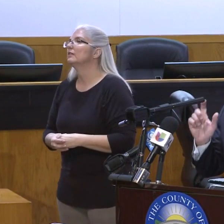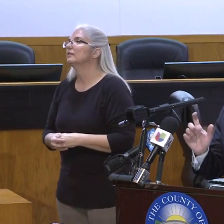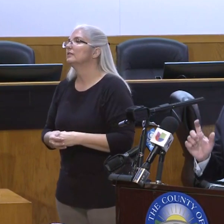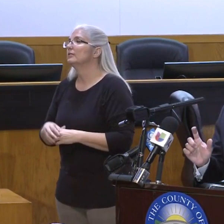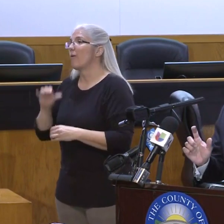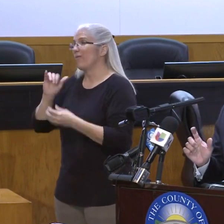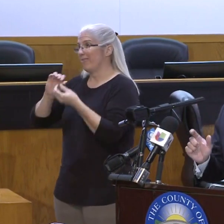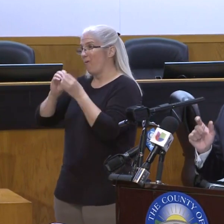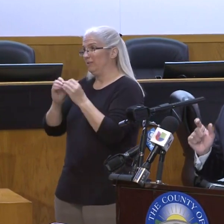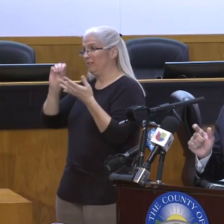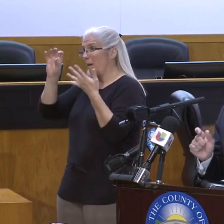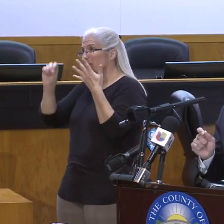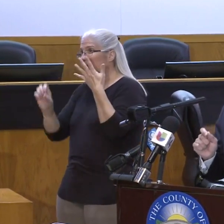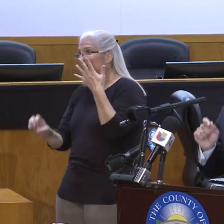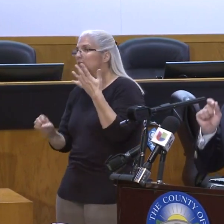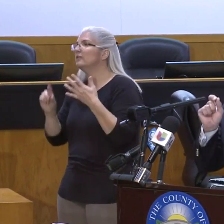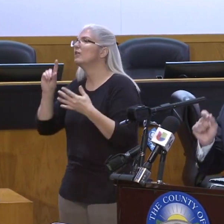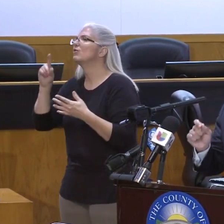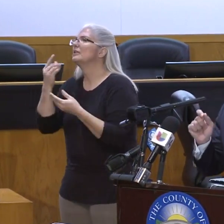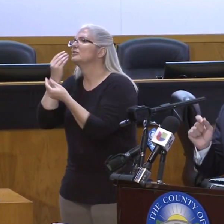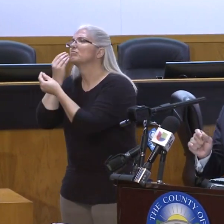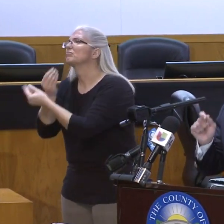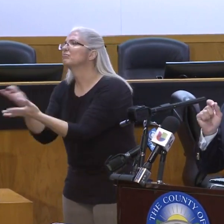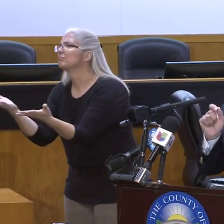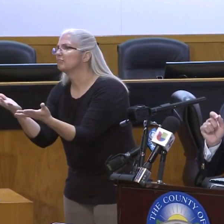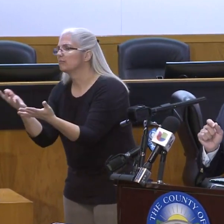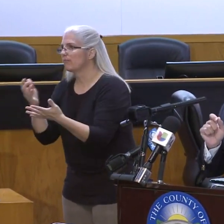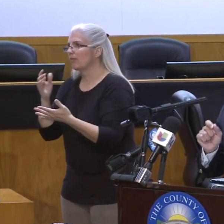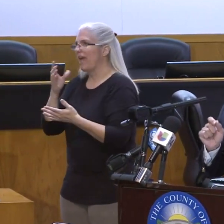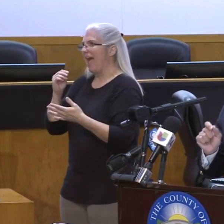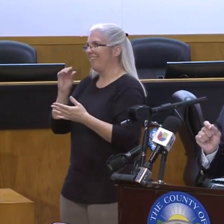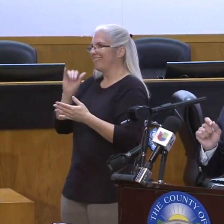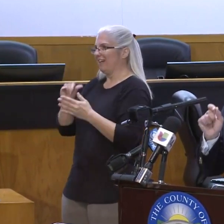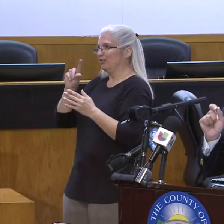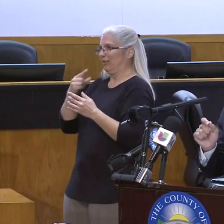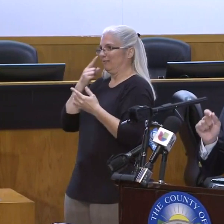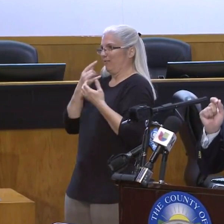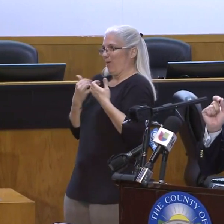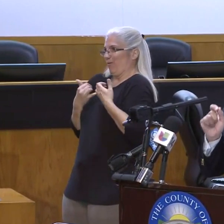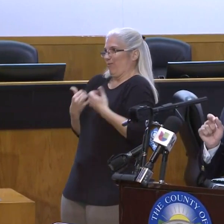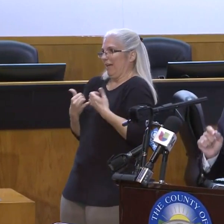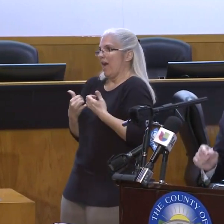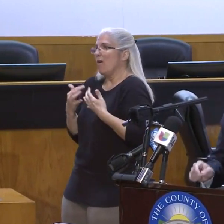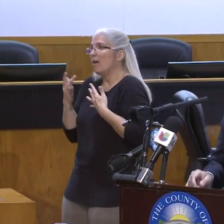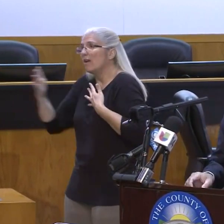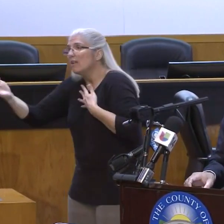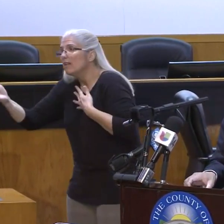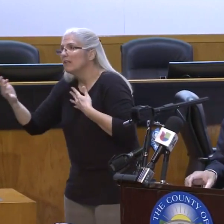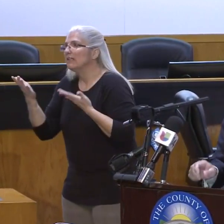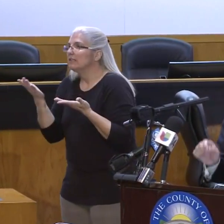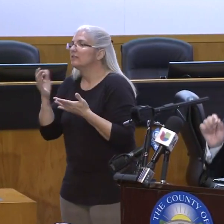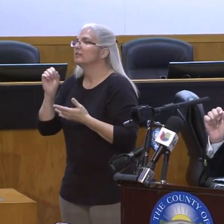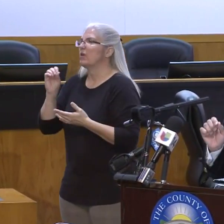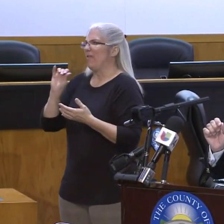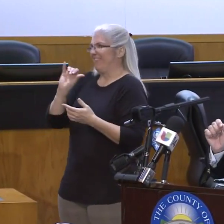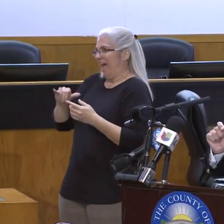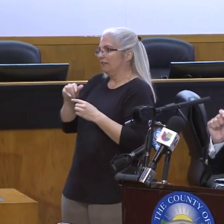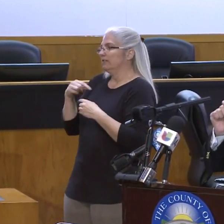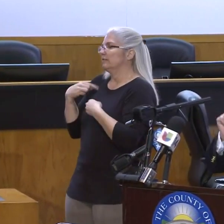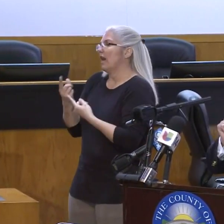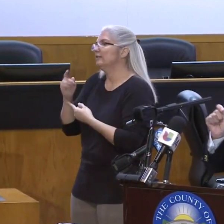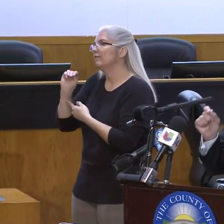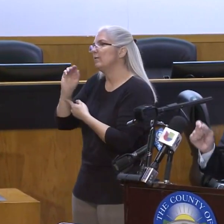a snapshot of where we were at a specific moment of time. And again, March 31st, 2020.